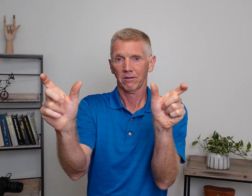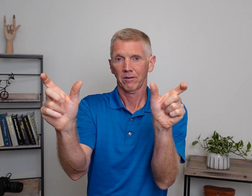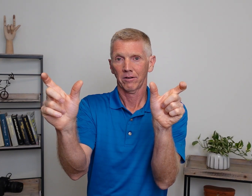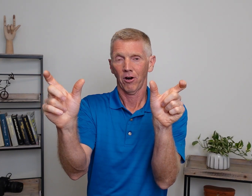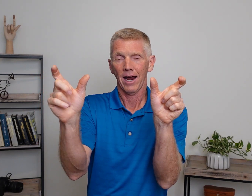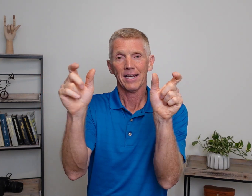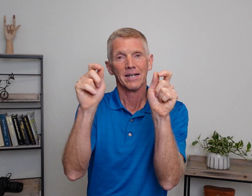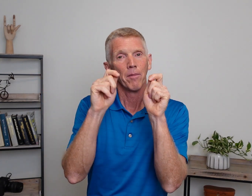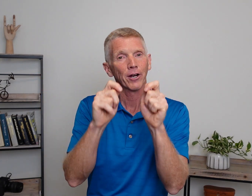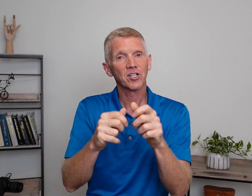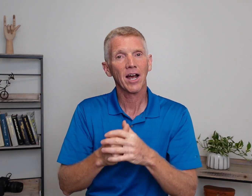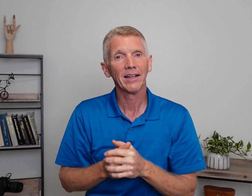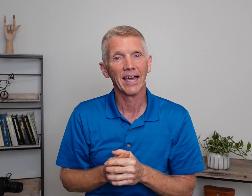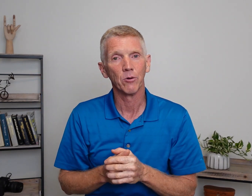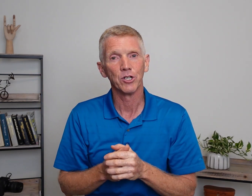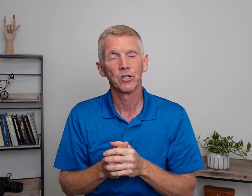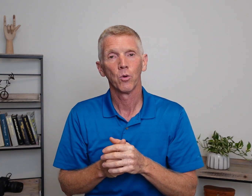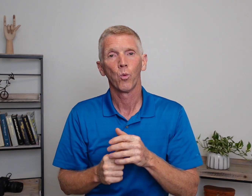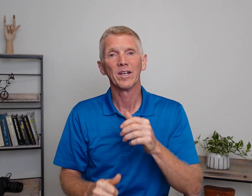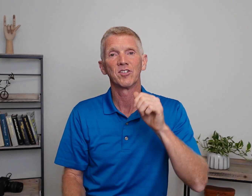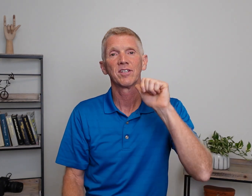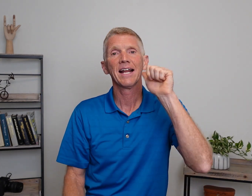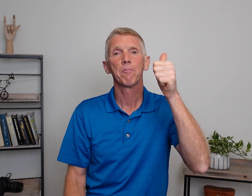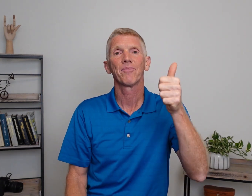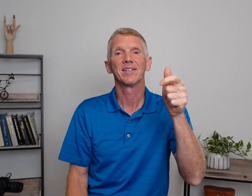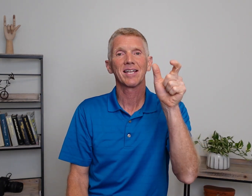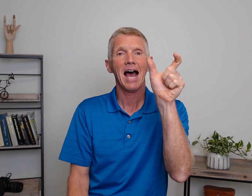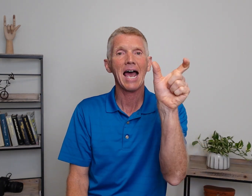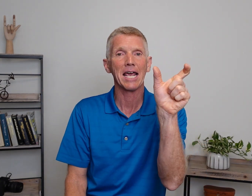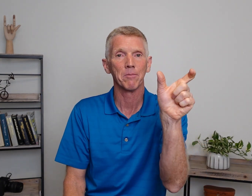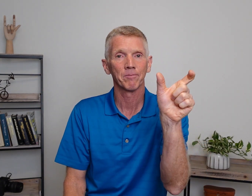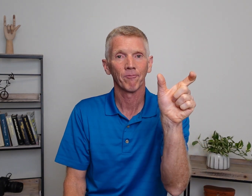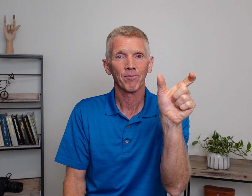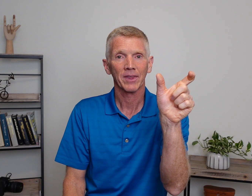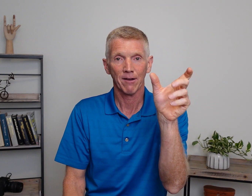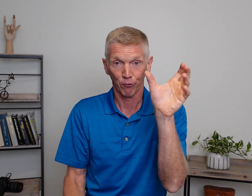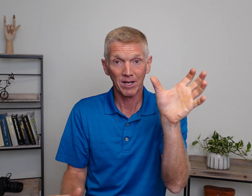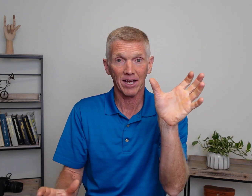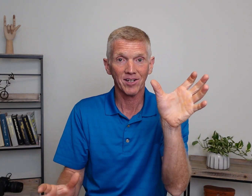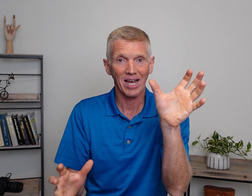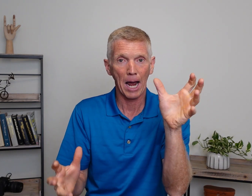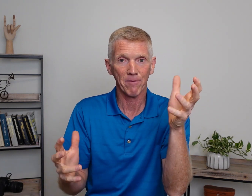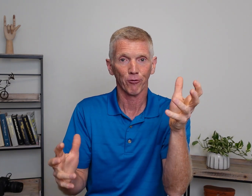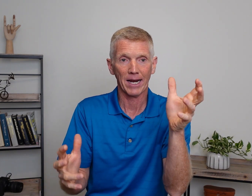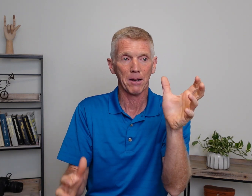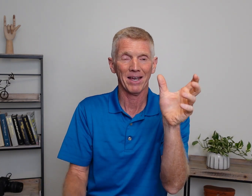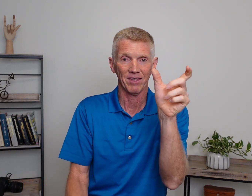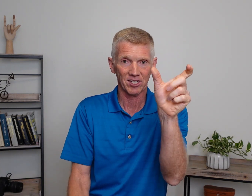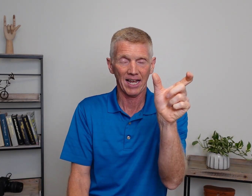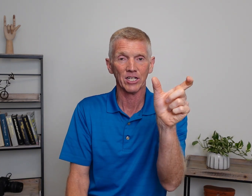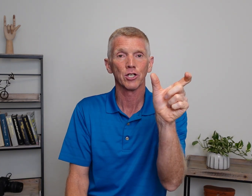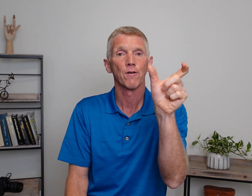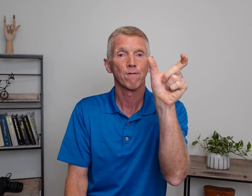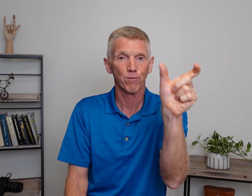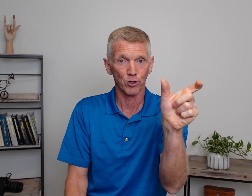All right? In American Sign Language, we set up the time if there is a time frame in the sentence first.